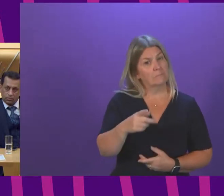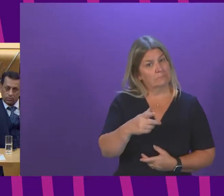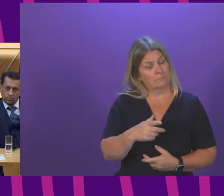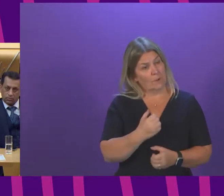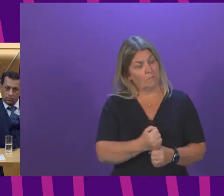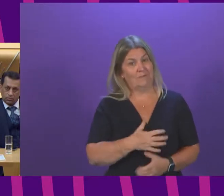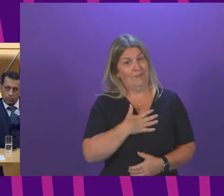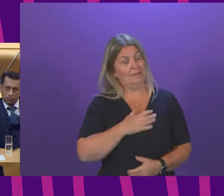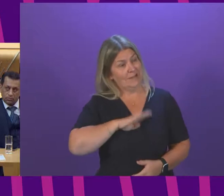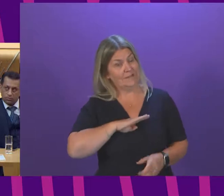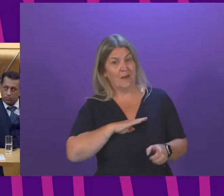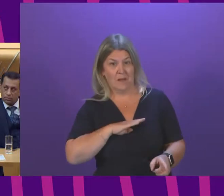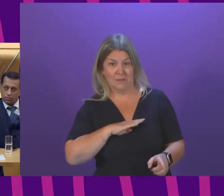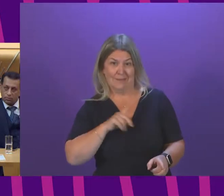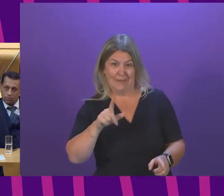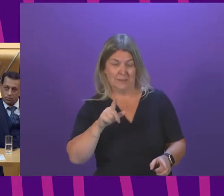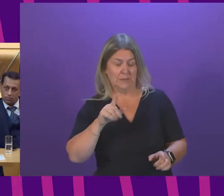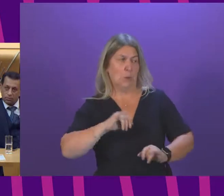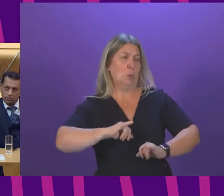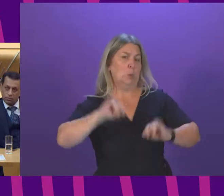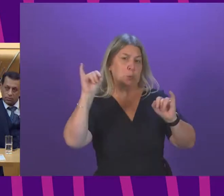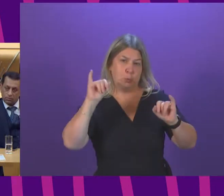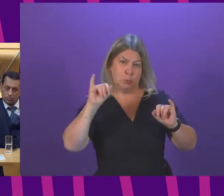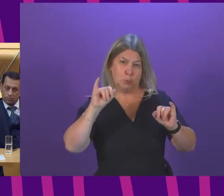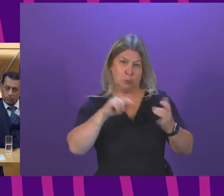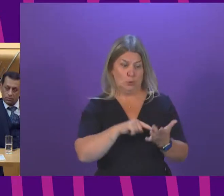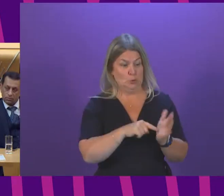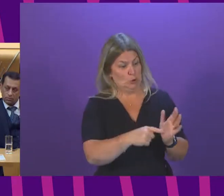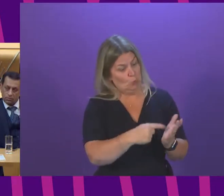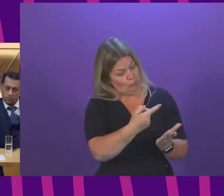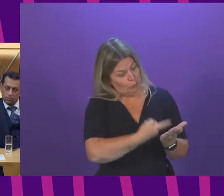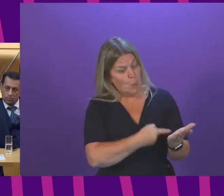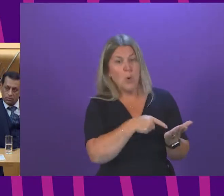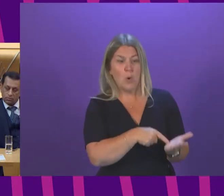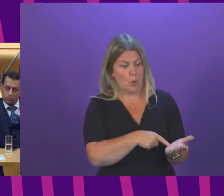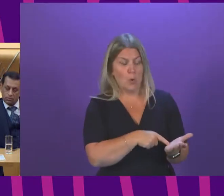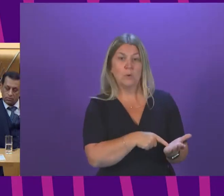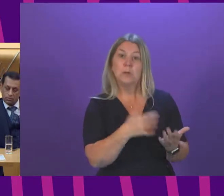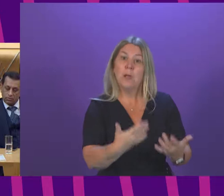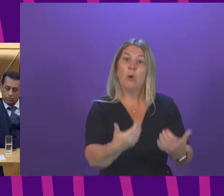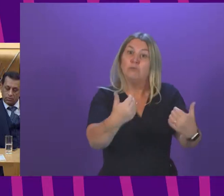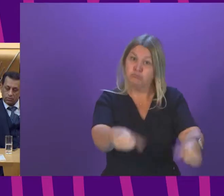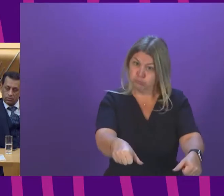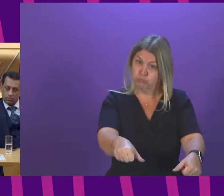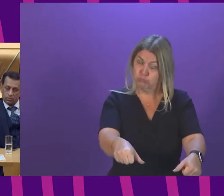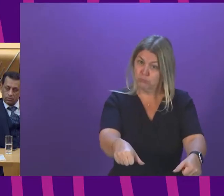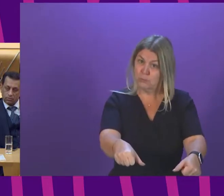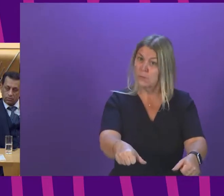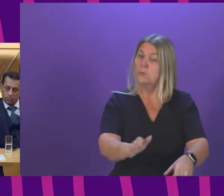that these catastrophic failures of process outlined in this report have been rectified and can ensure that they no longer exist as a